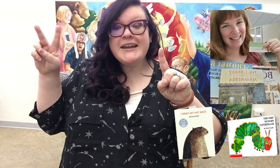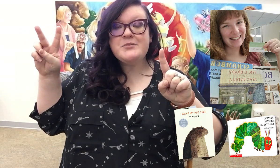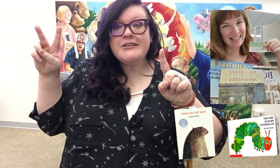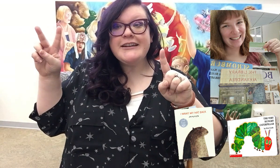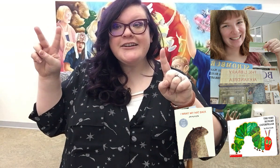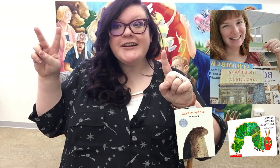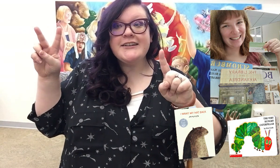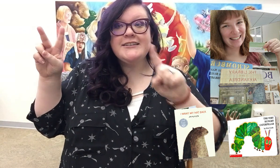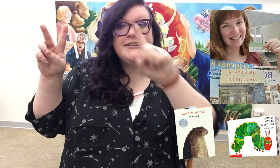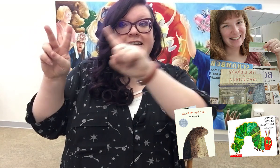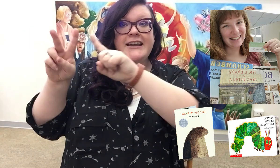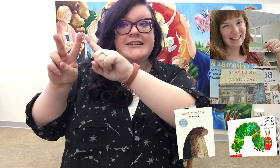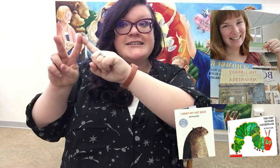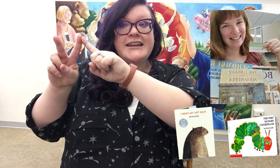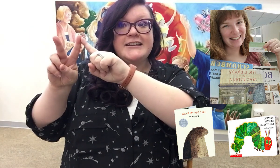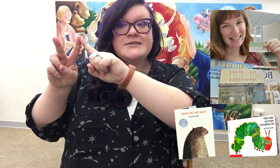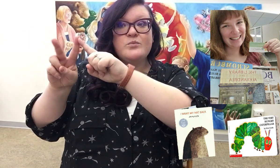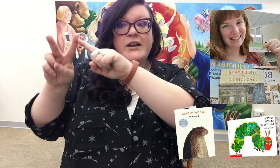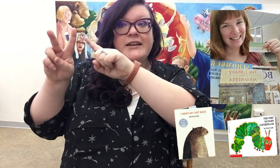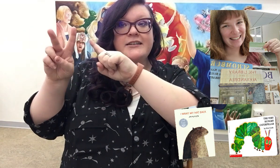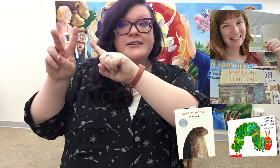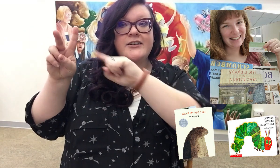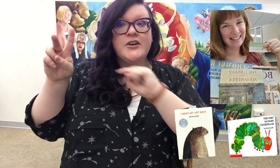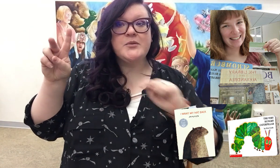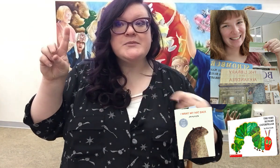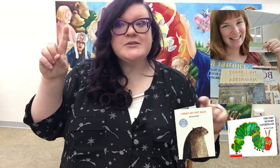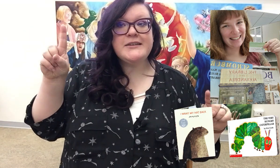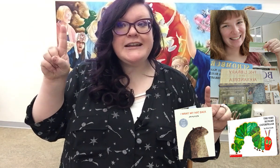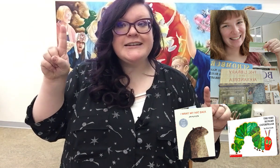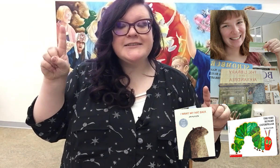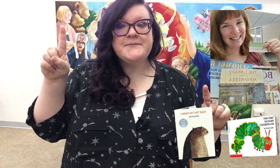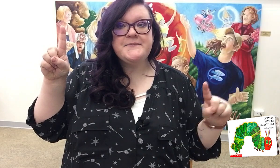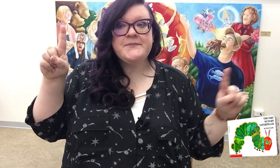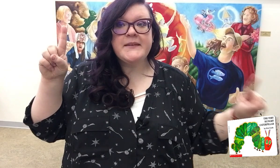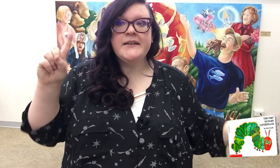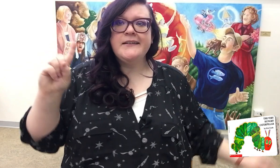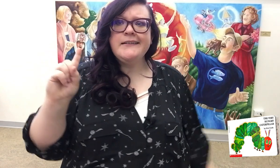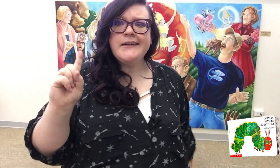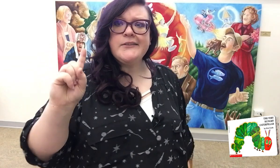library card and takes one home to read. One